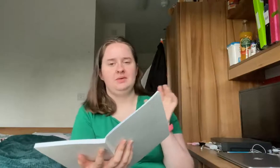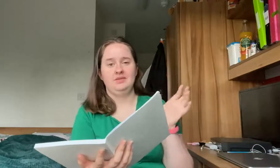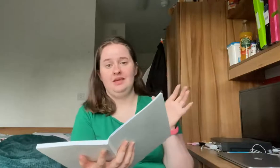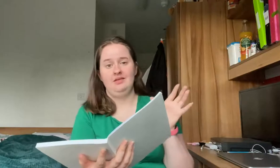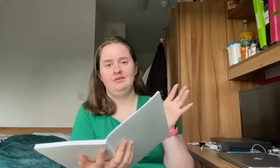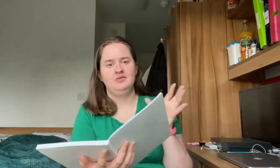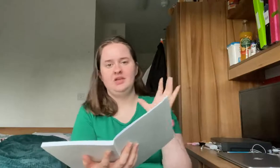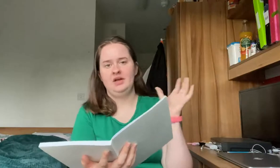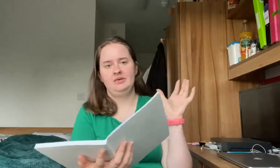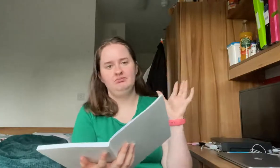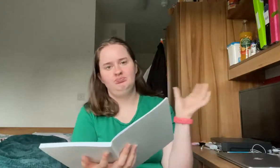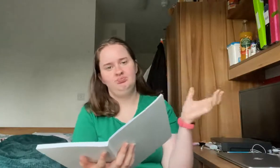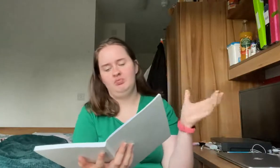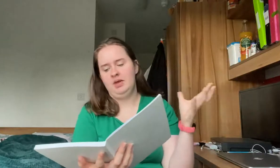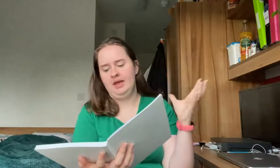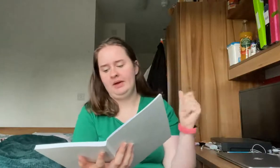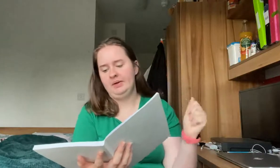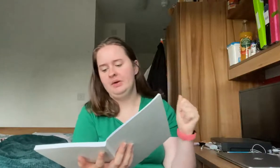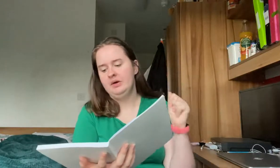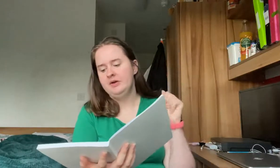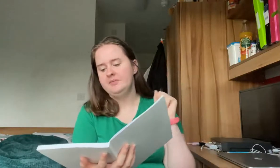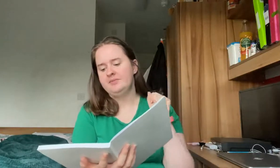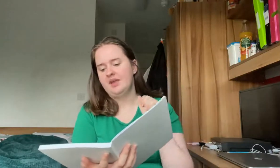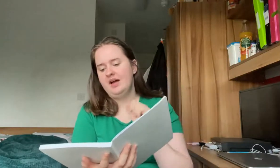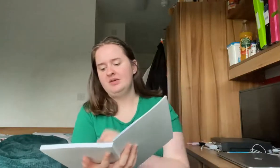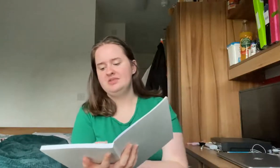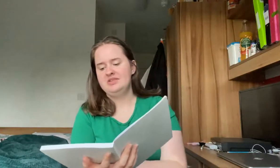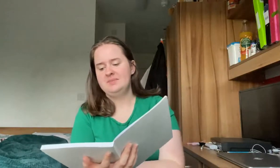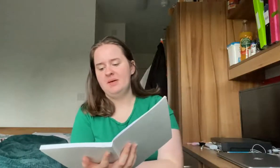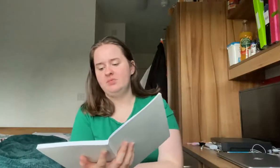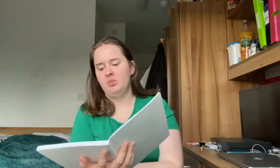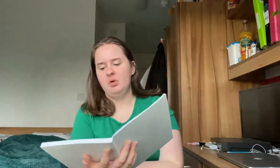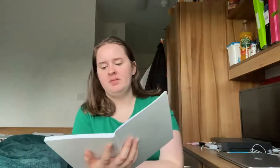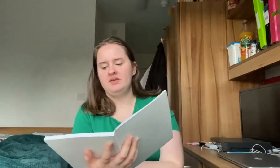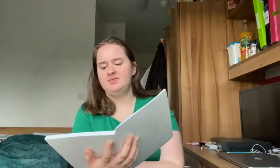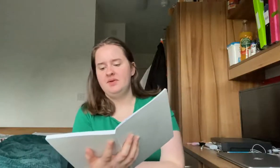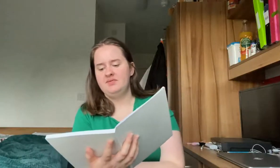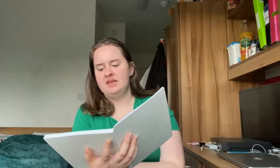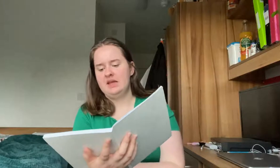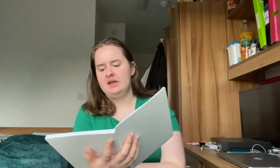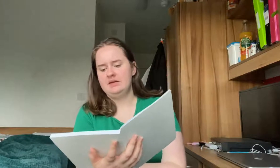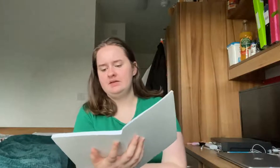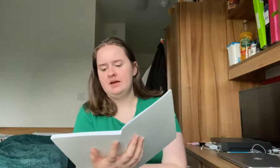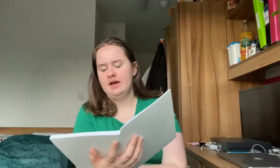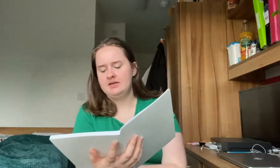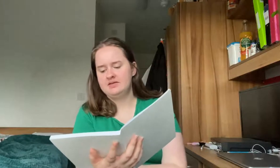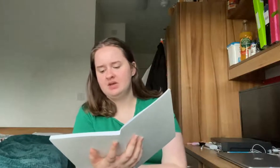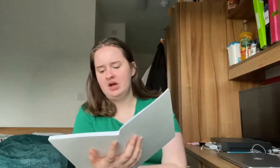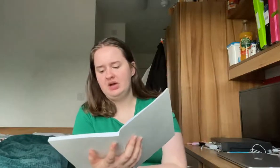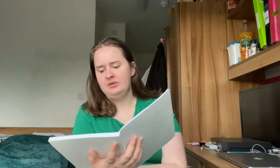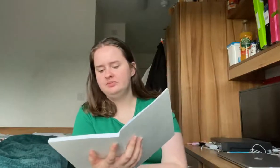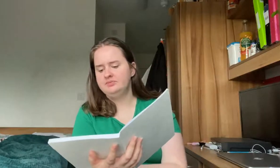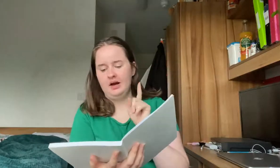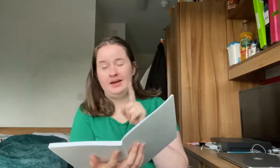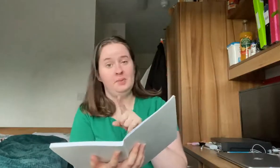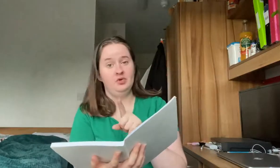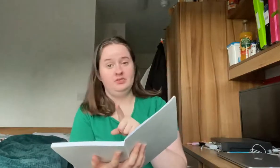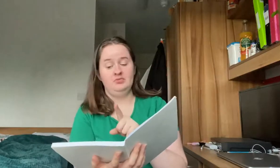I was ill so here you go I also spent £1.50 in Tesco and I bought some